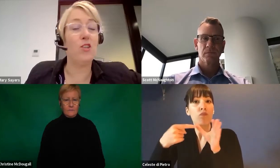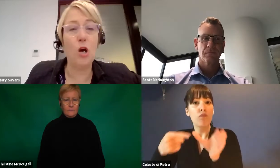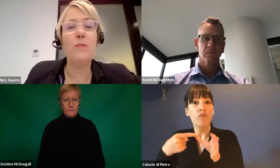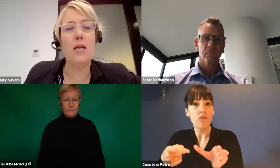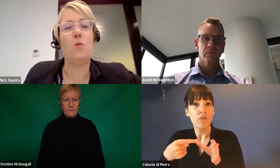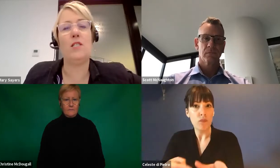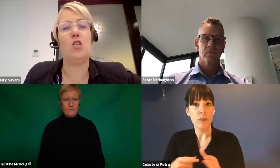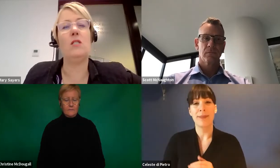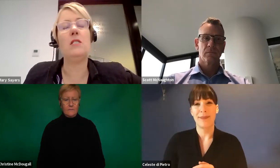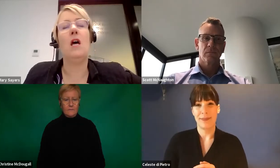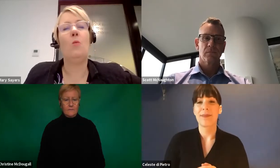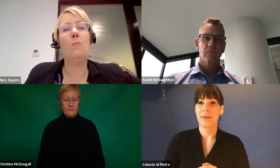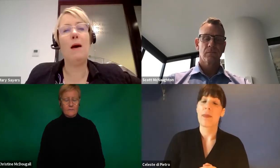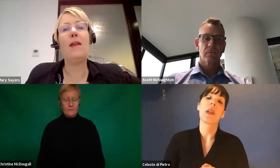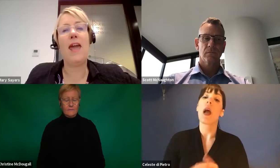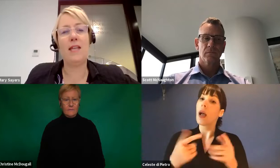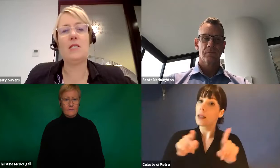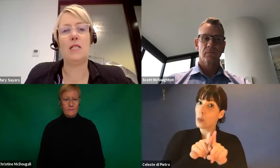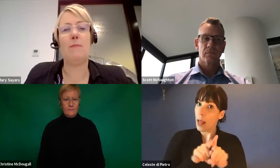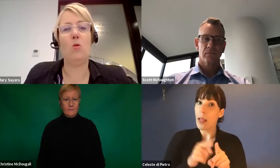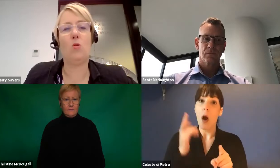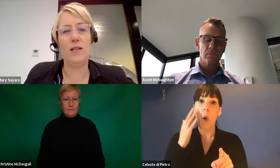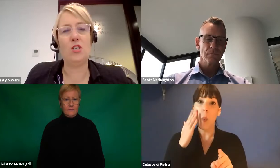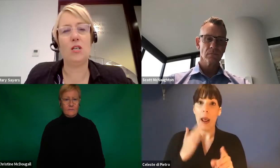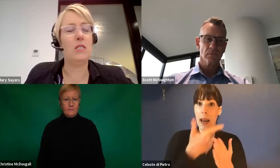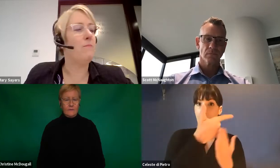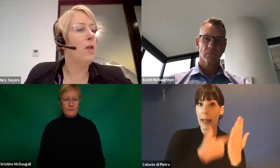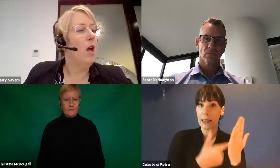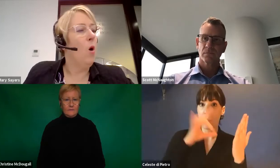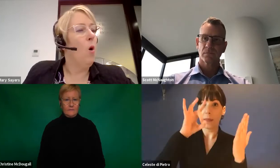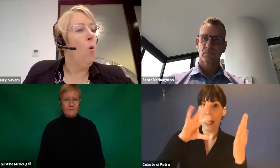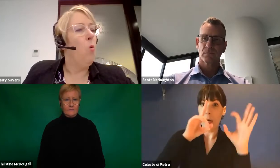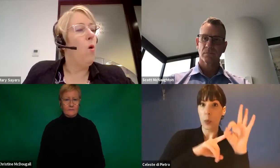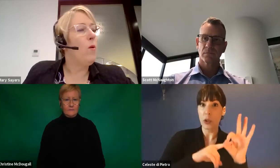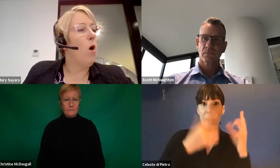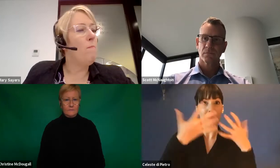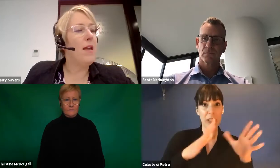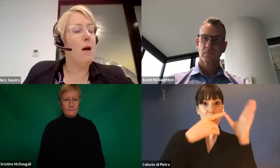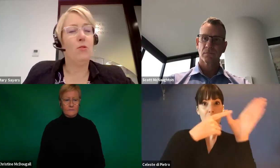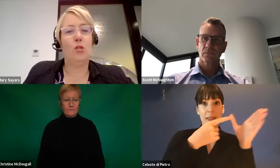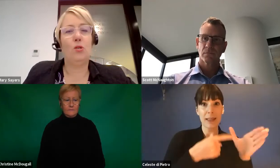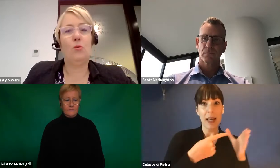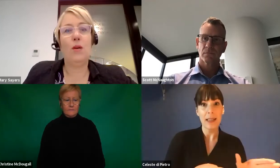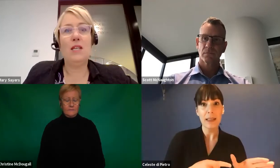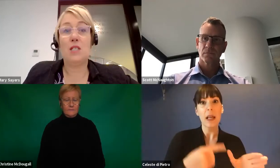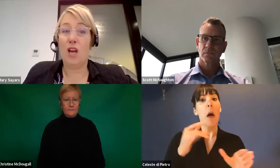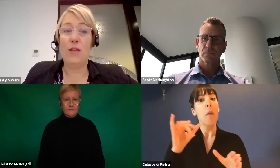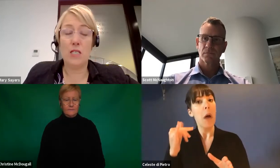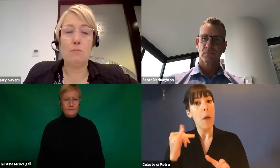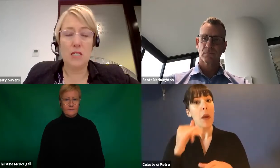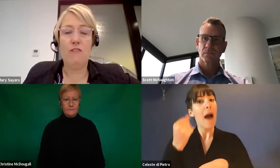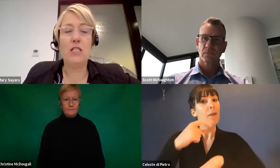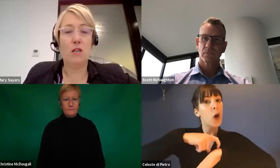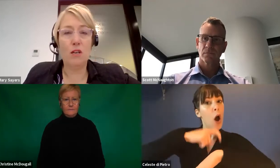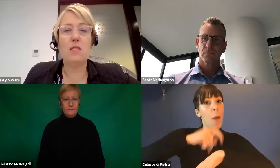our top 10 questions, we'll be able to answer some of your questions. What we won't be able to do is to go